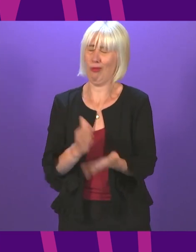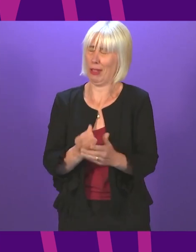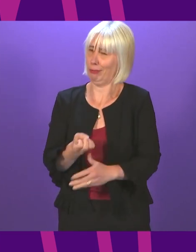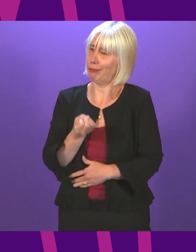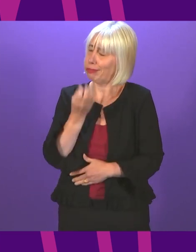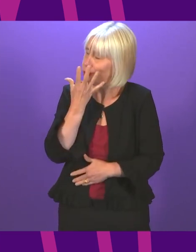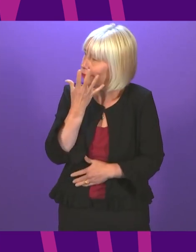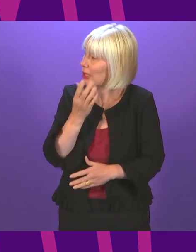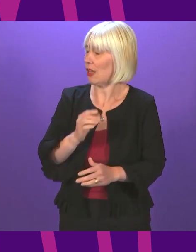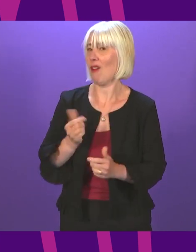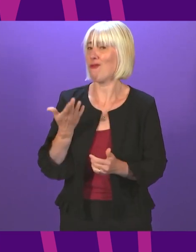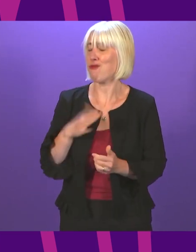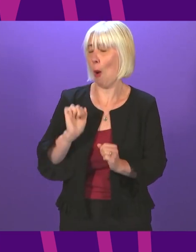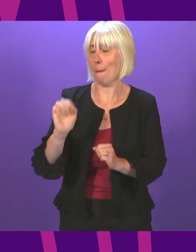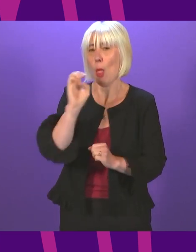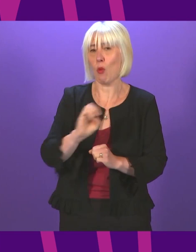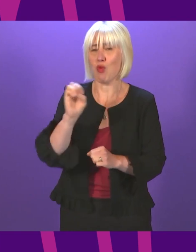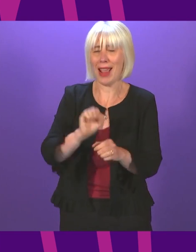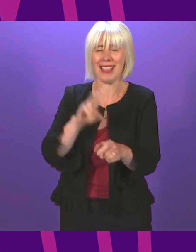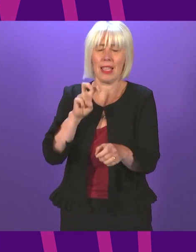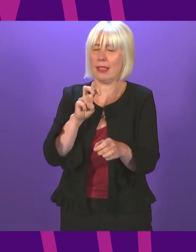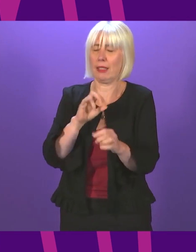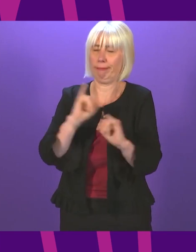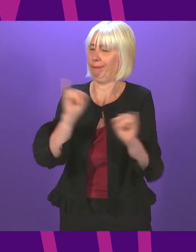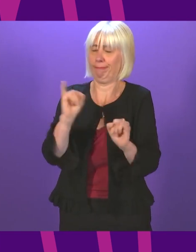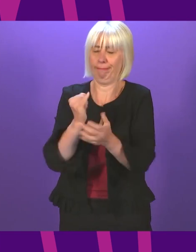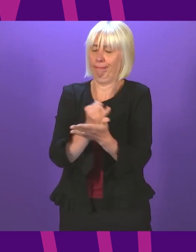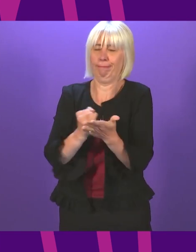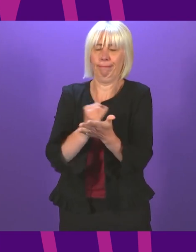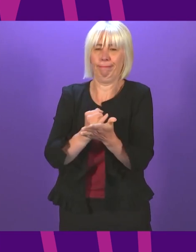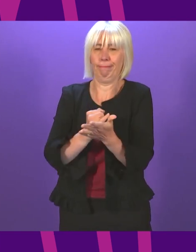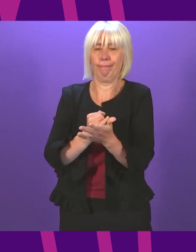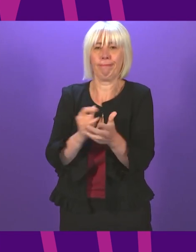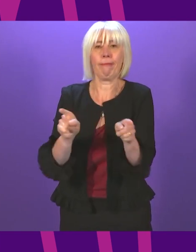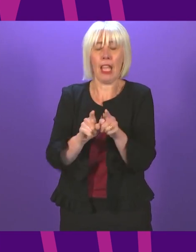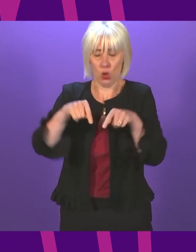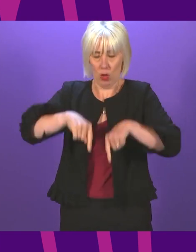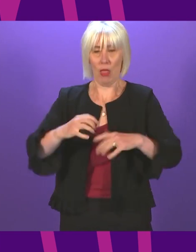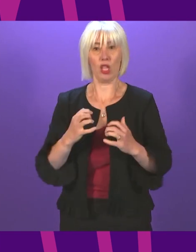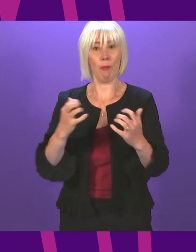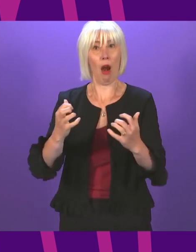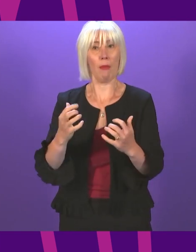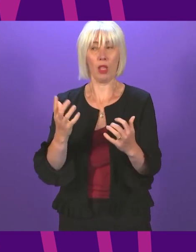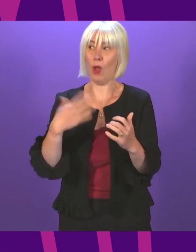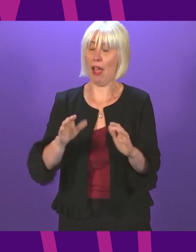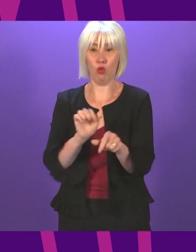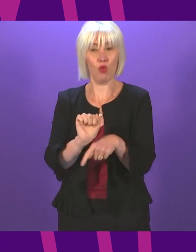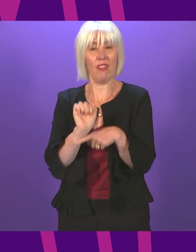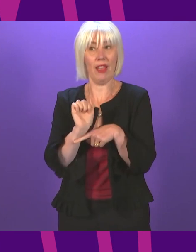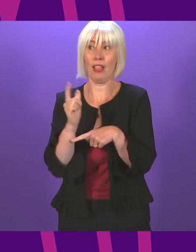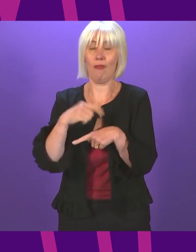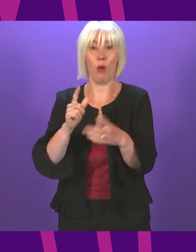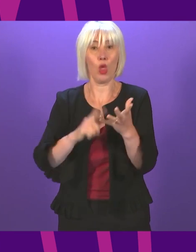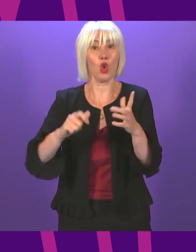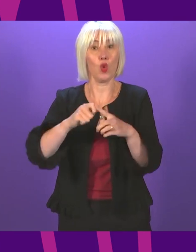result of the Brexit disaster. We must defend our Parliament against UK government power grabs that are undermining